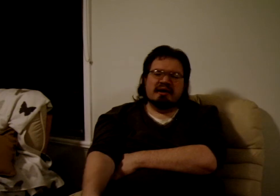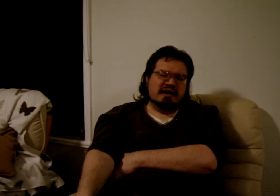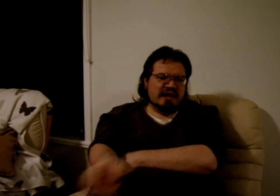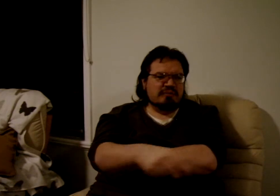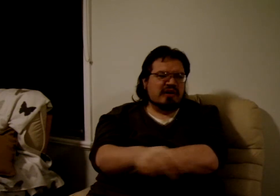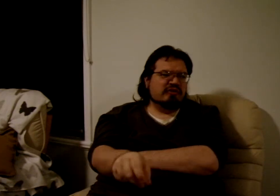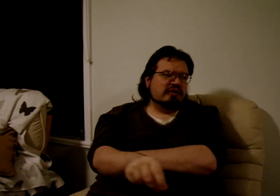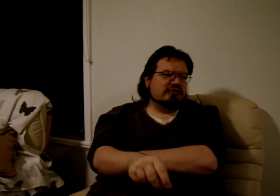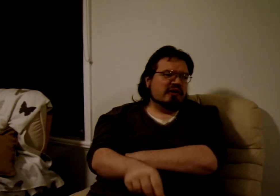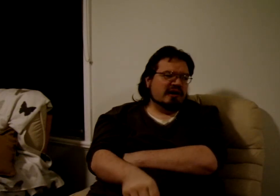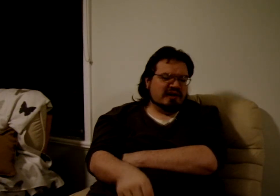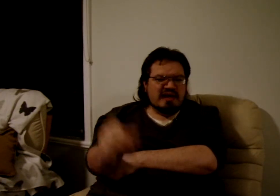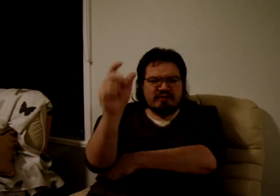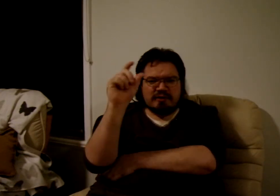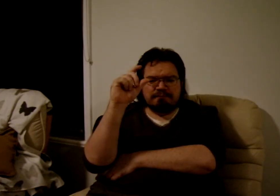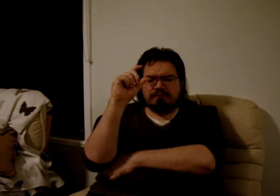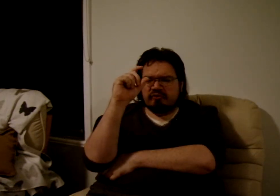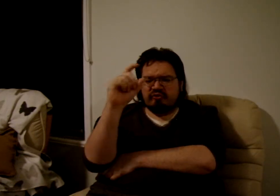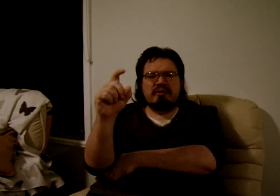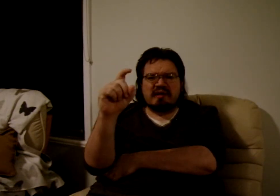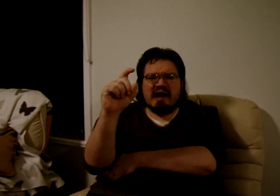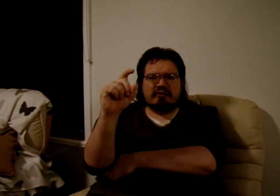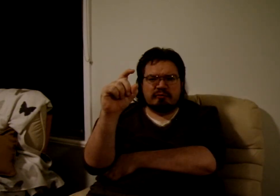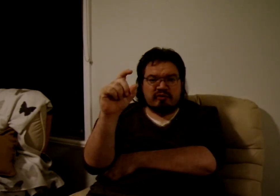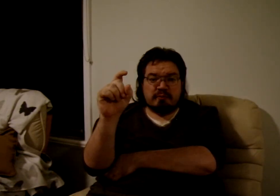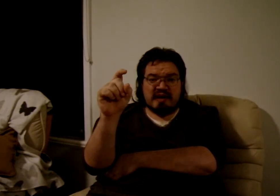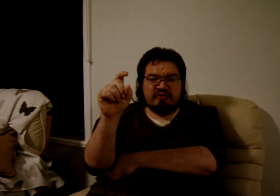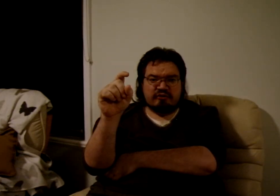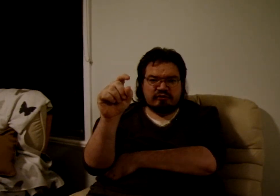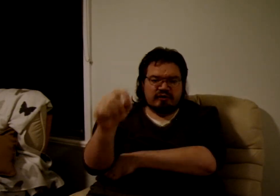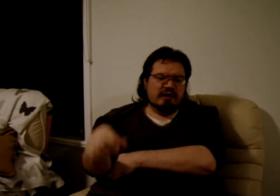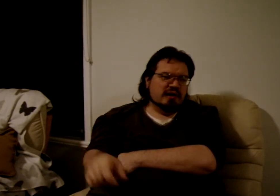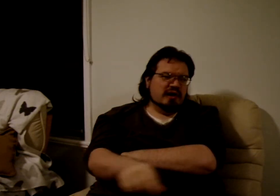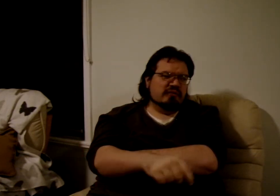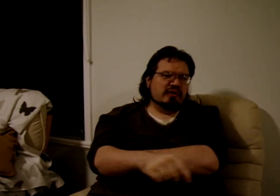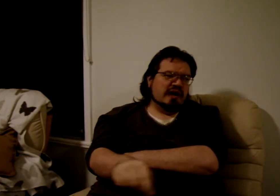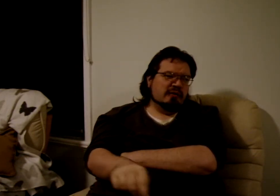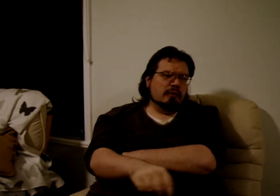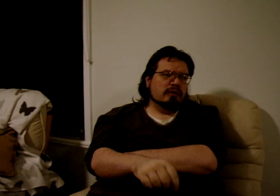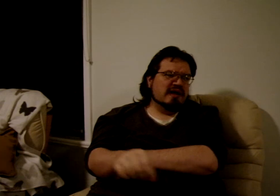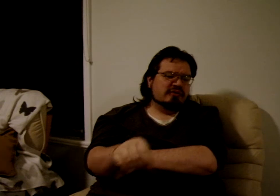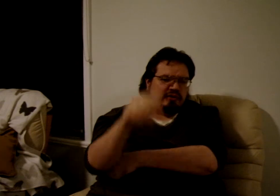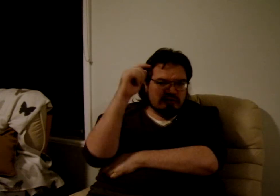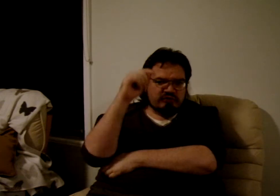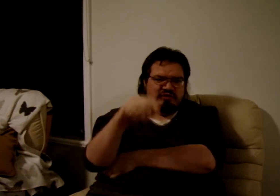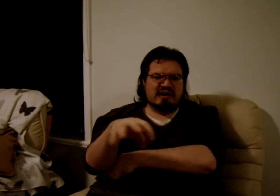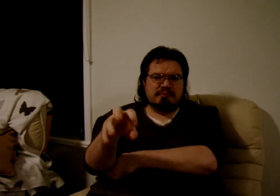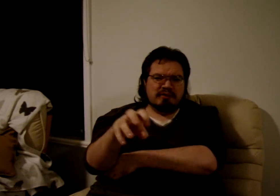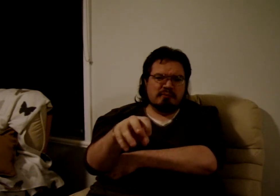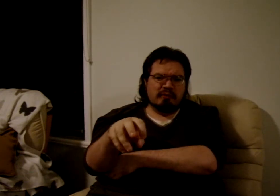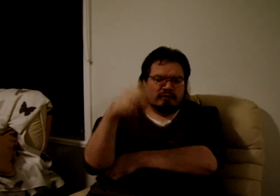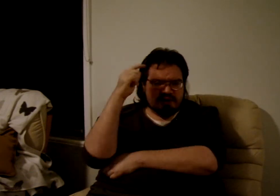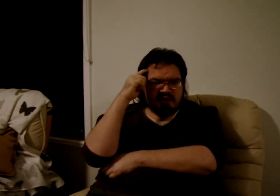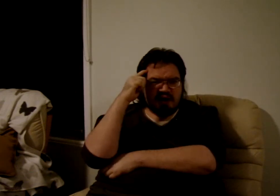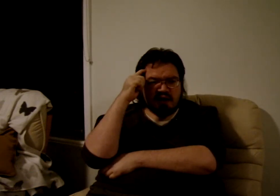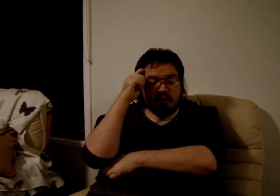any place you can find even simulacrums or the pieces. Or even set up the board on